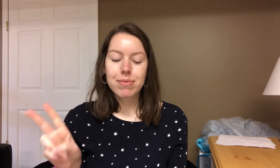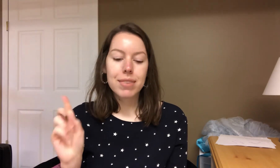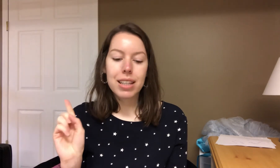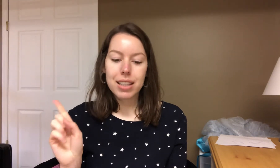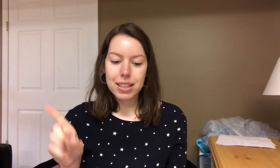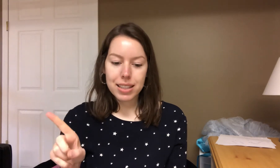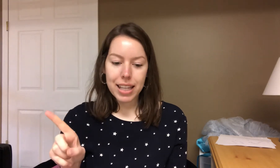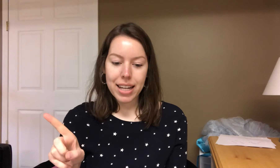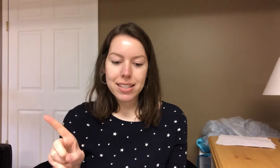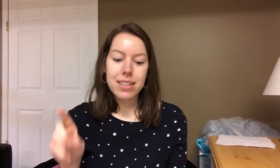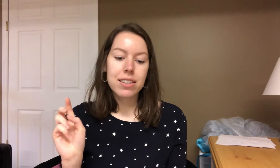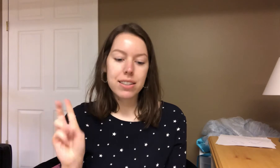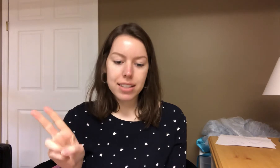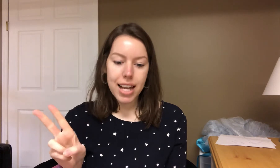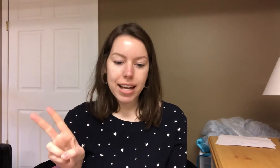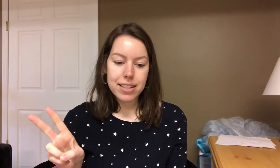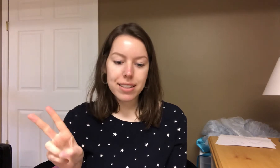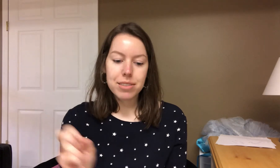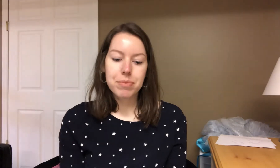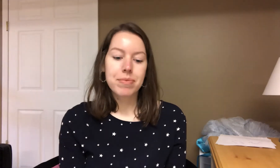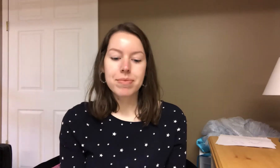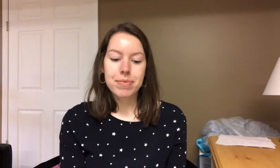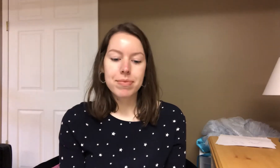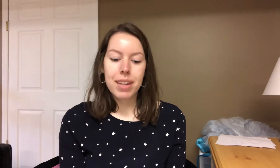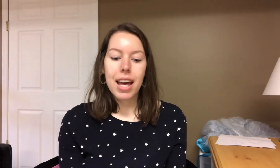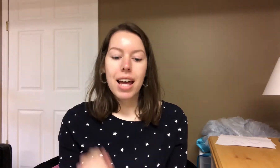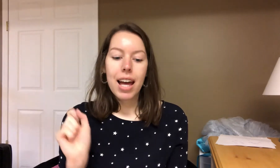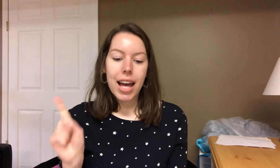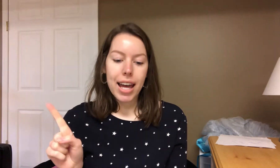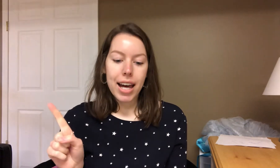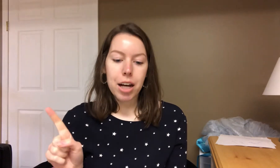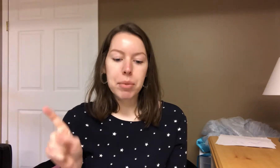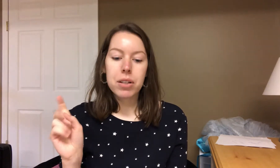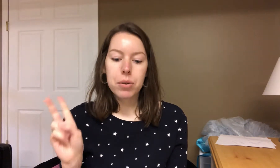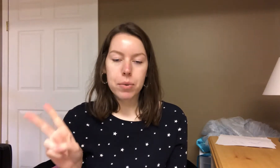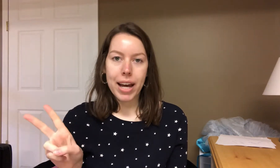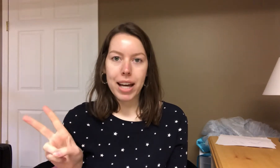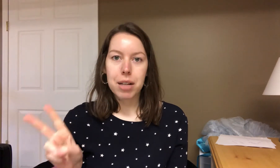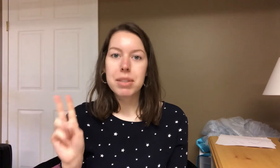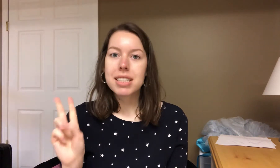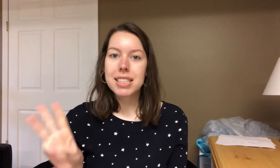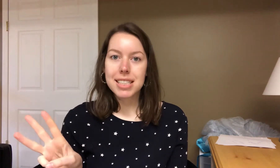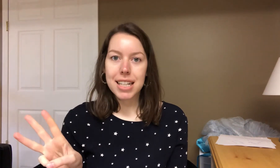Let, net. Ham, ram, sit.